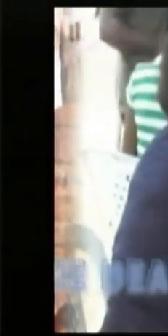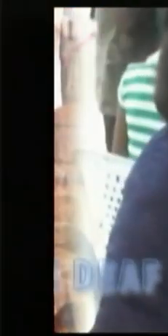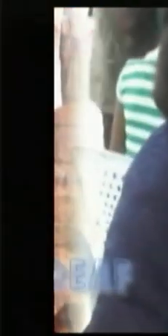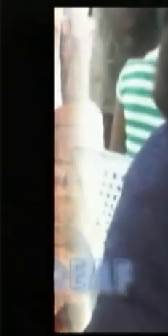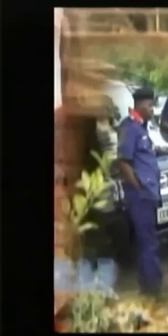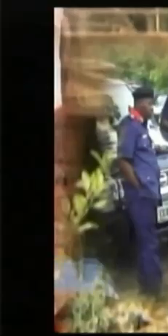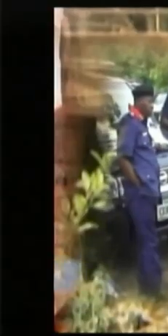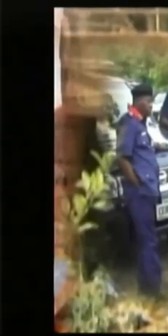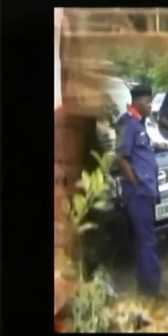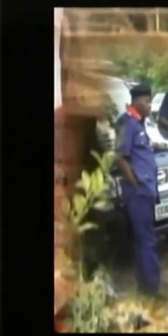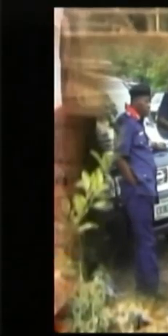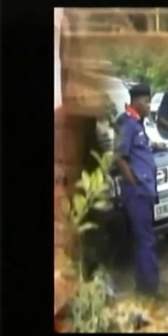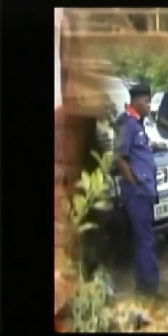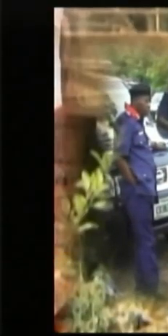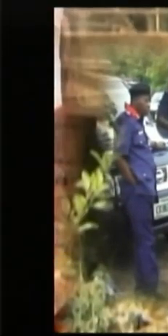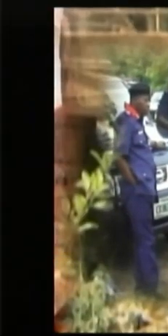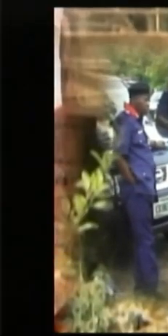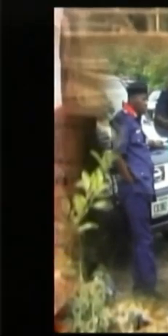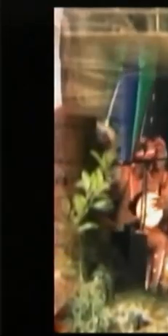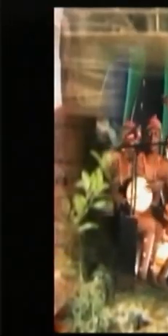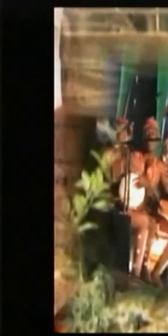News for Good